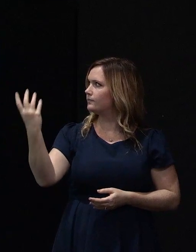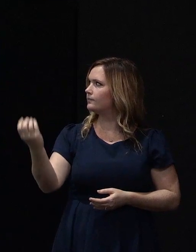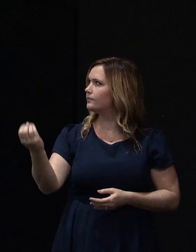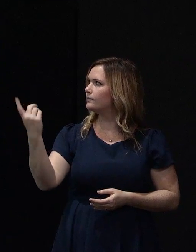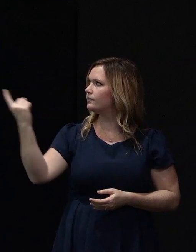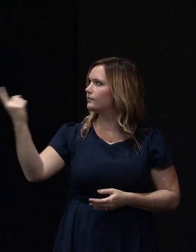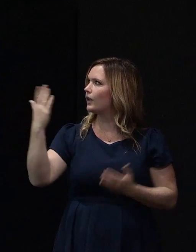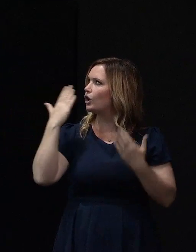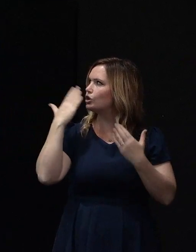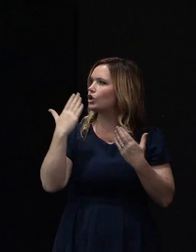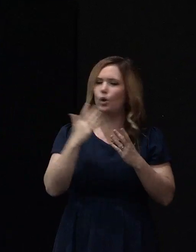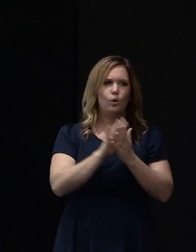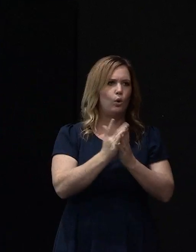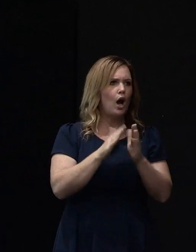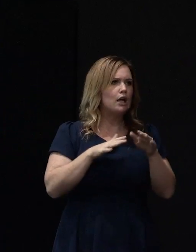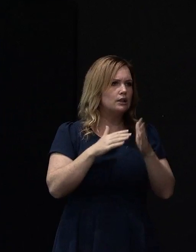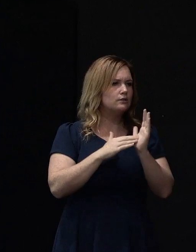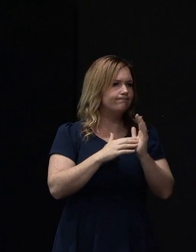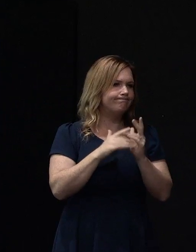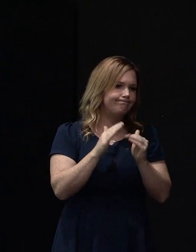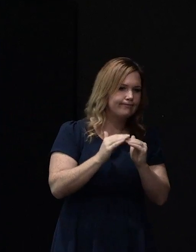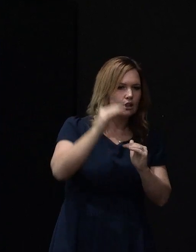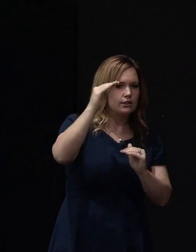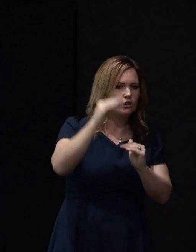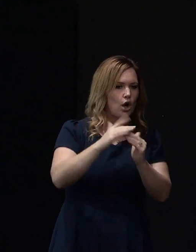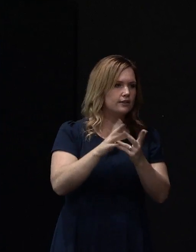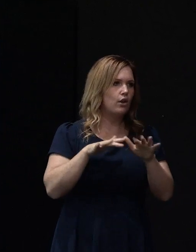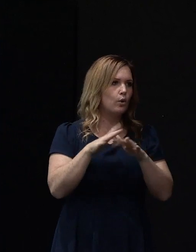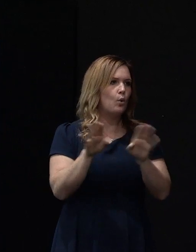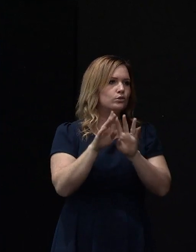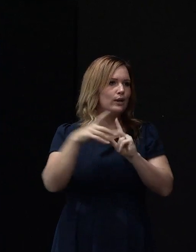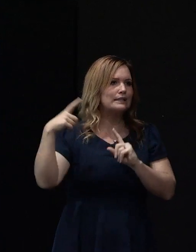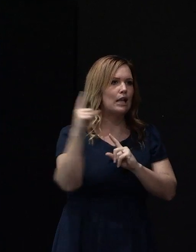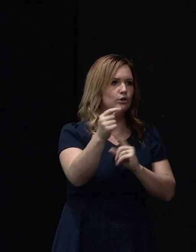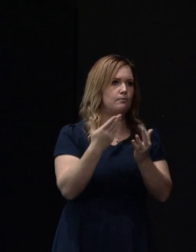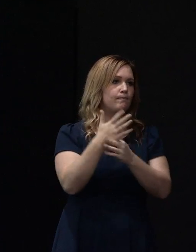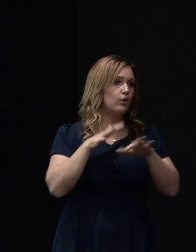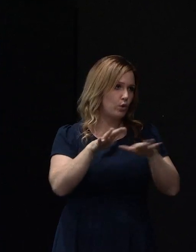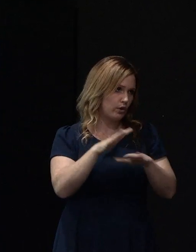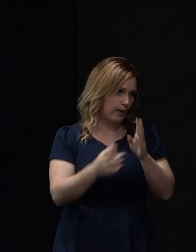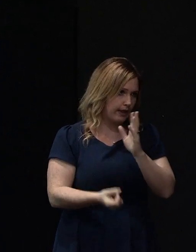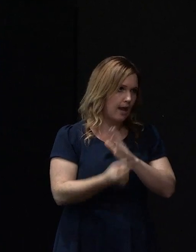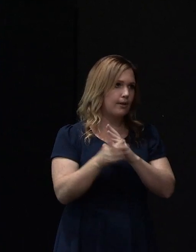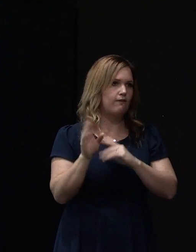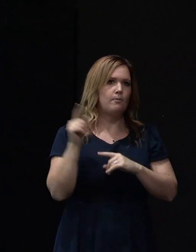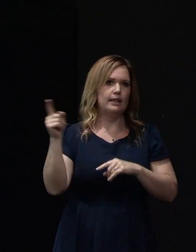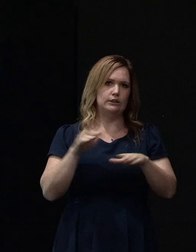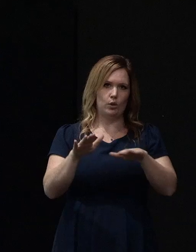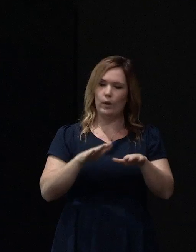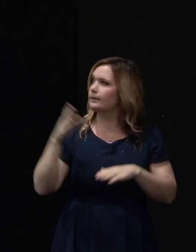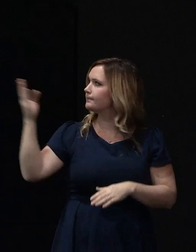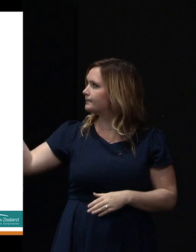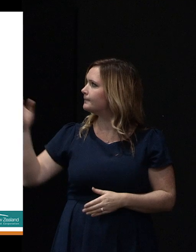the relative magnitude of the acceleration that was generated by these seismic events.